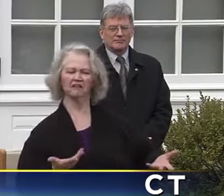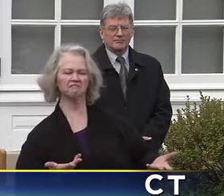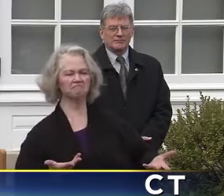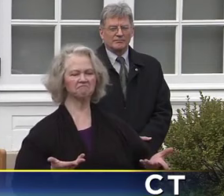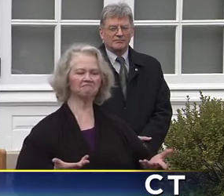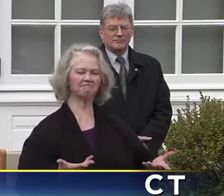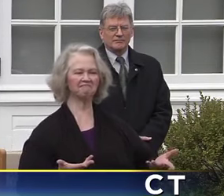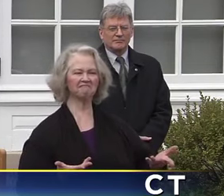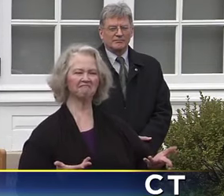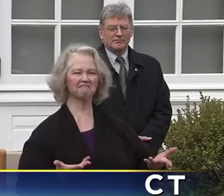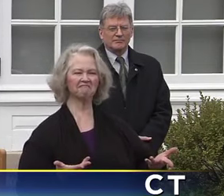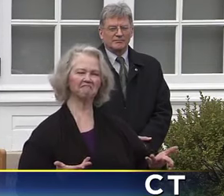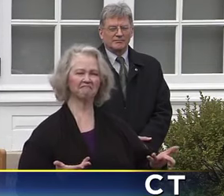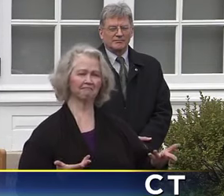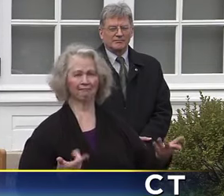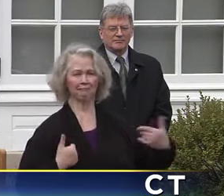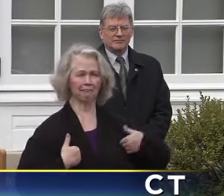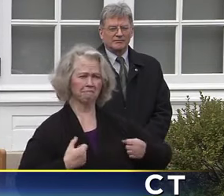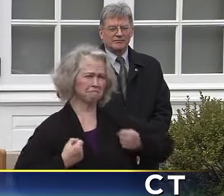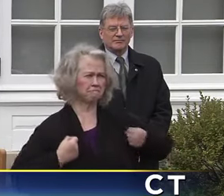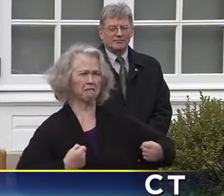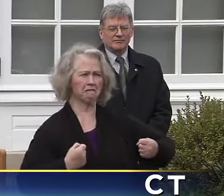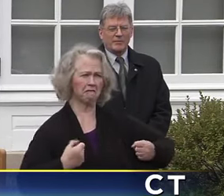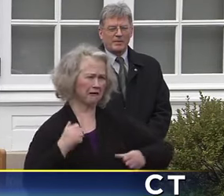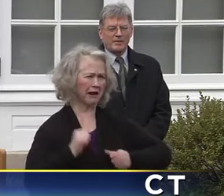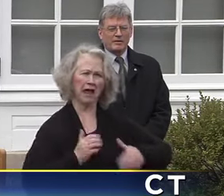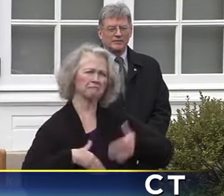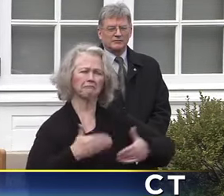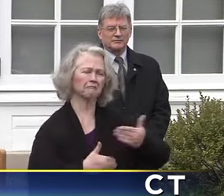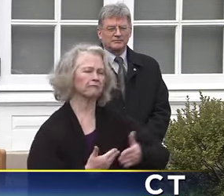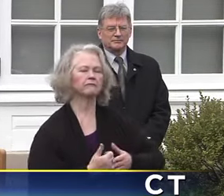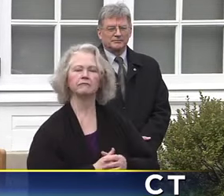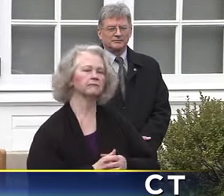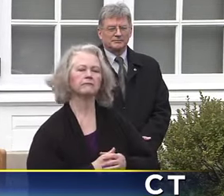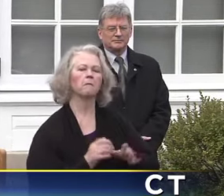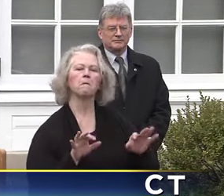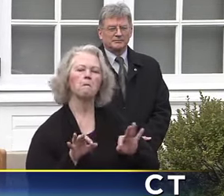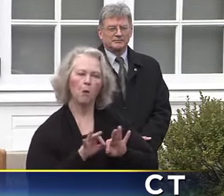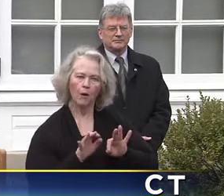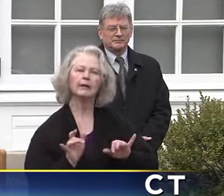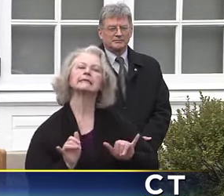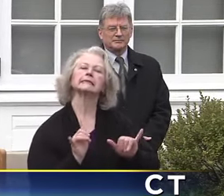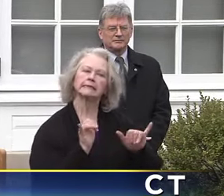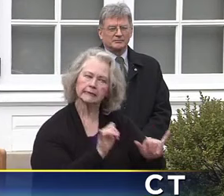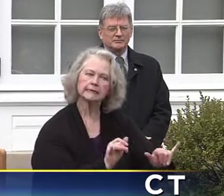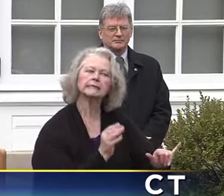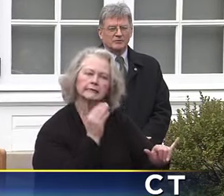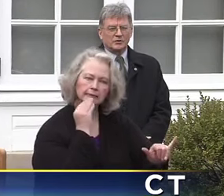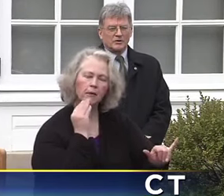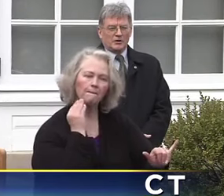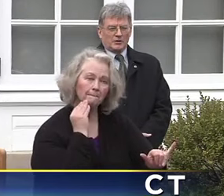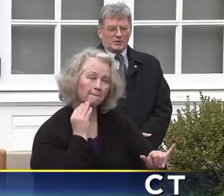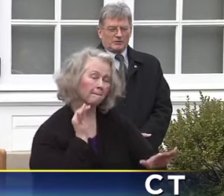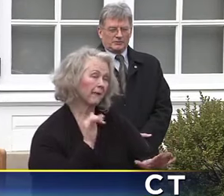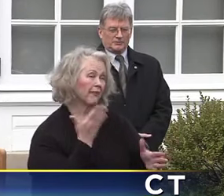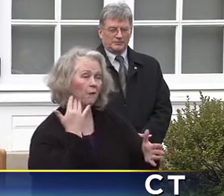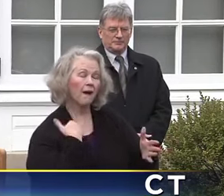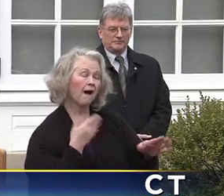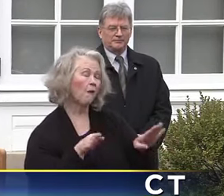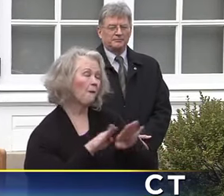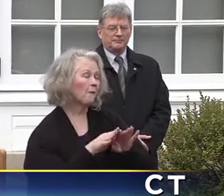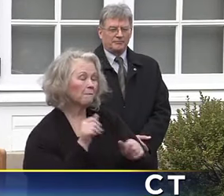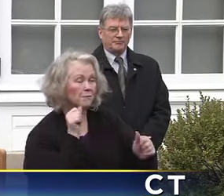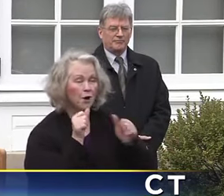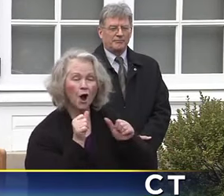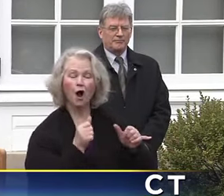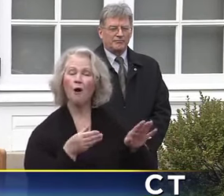you know, can't be stopped. But it's really important for you to stay close to home viewed. That's why we had to close down the bars. That's why